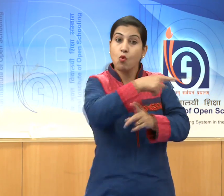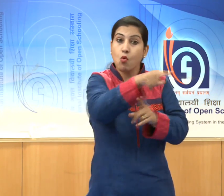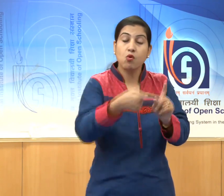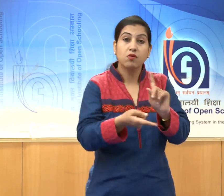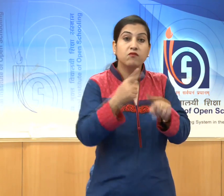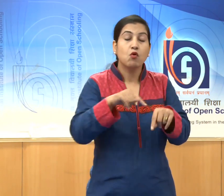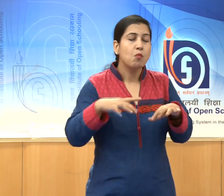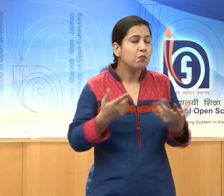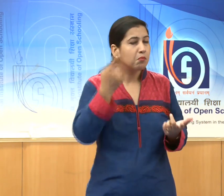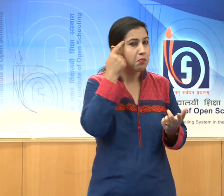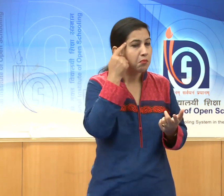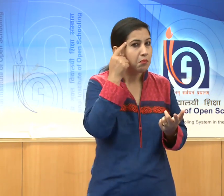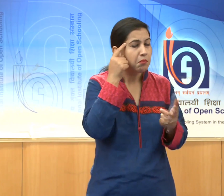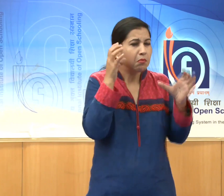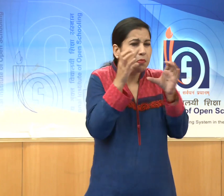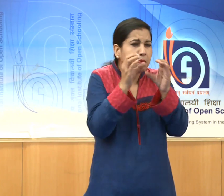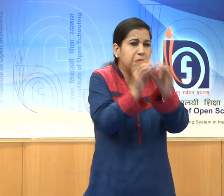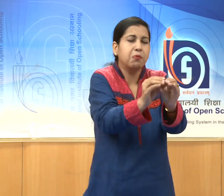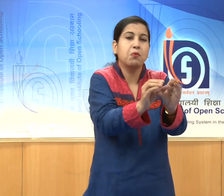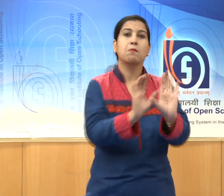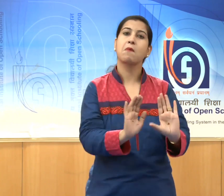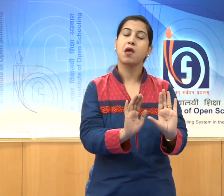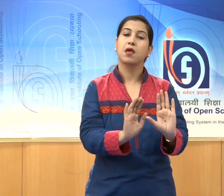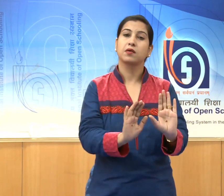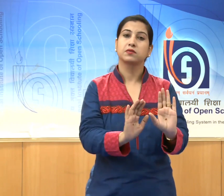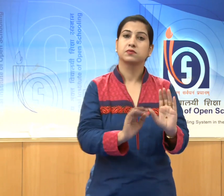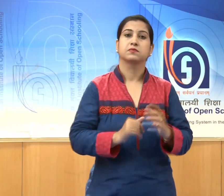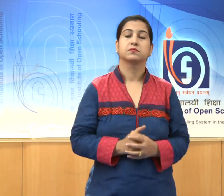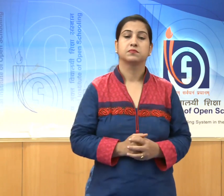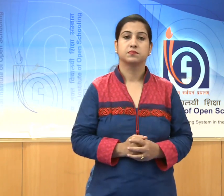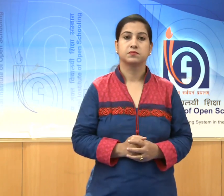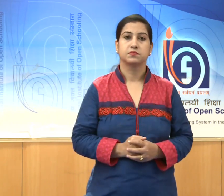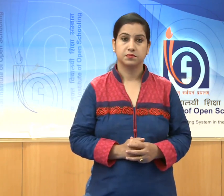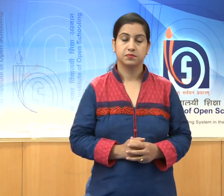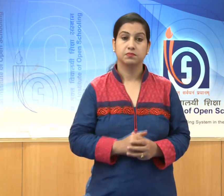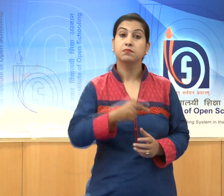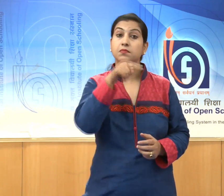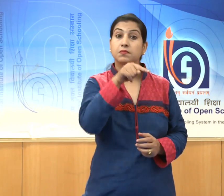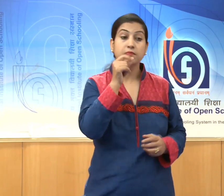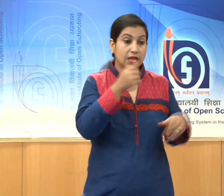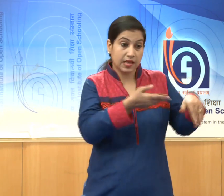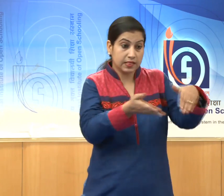concentrated in this river valley